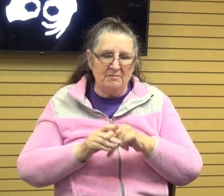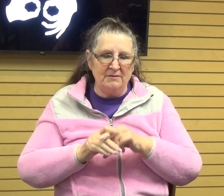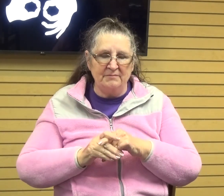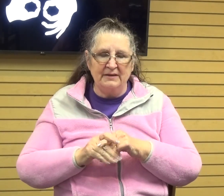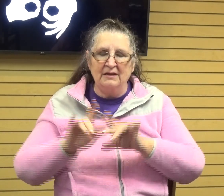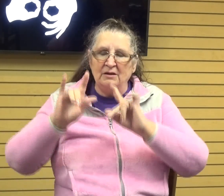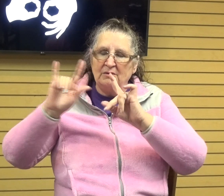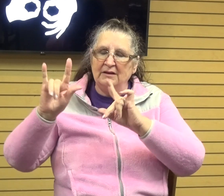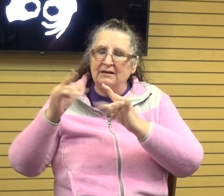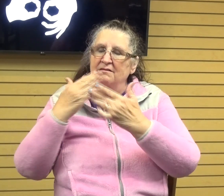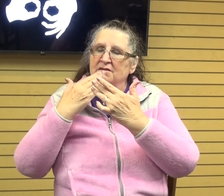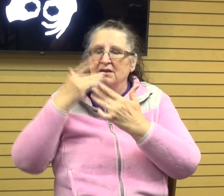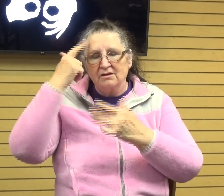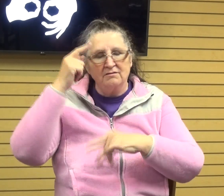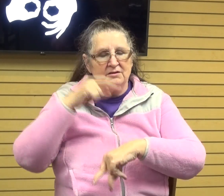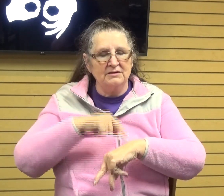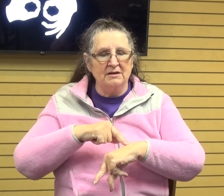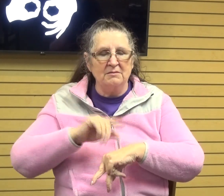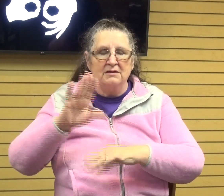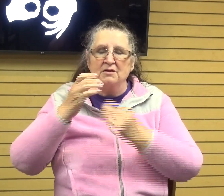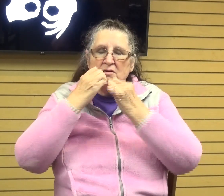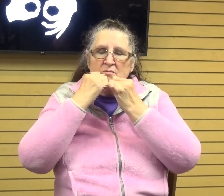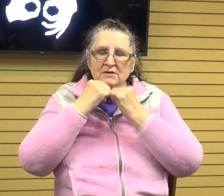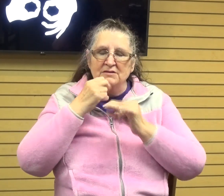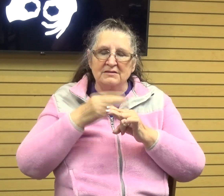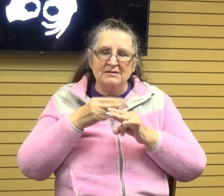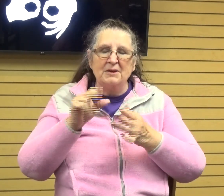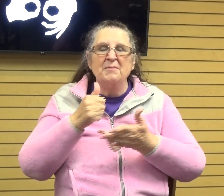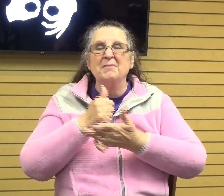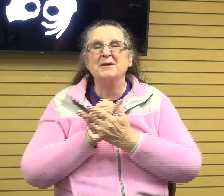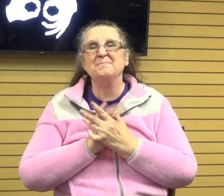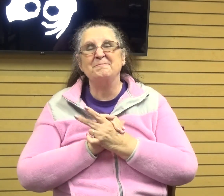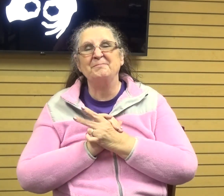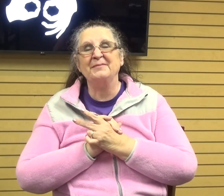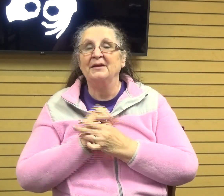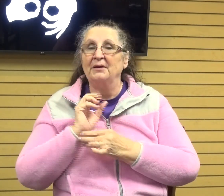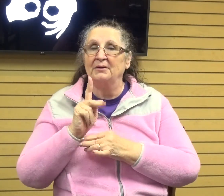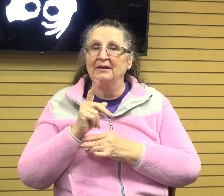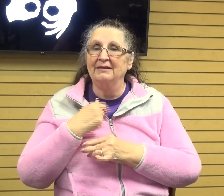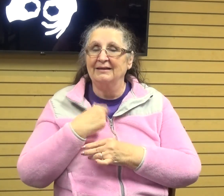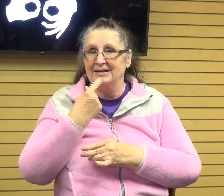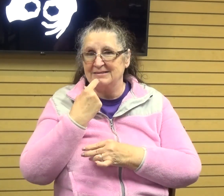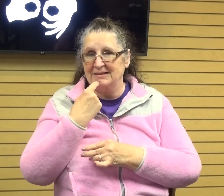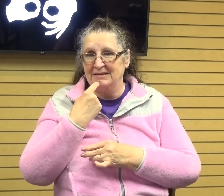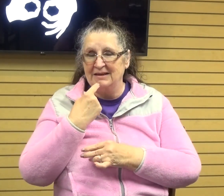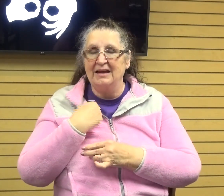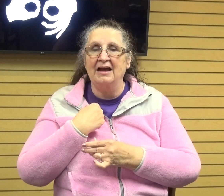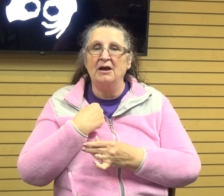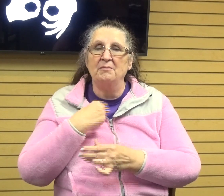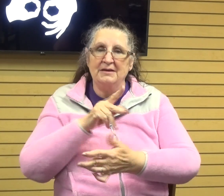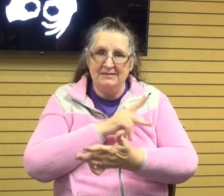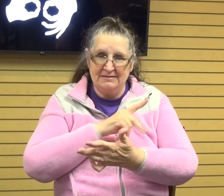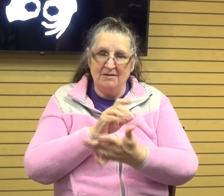and we thank you for this time in your precious name. Amen. All right. So like I said, I'm going to be in Psalms 37,